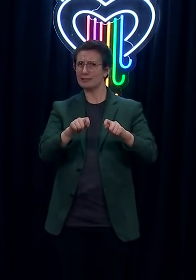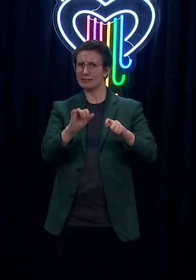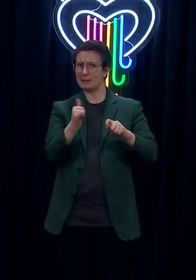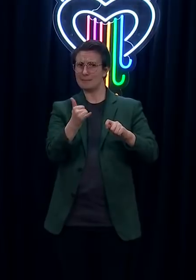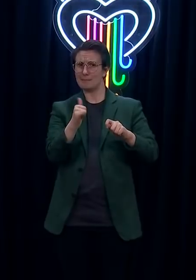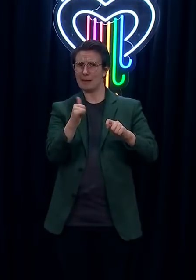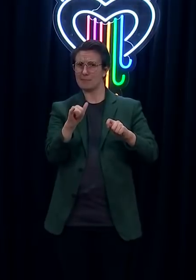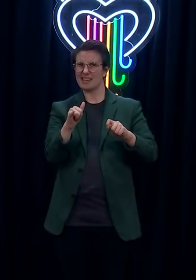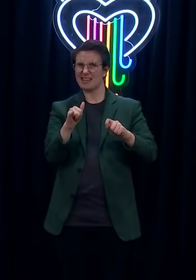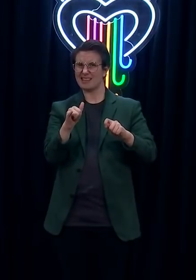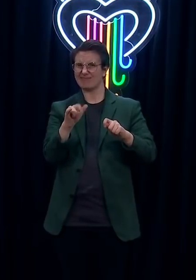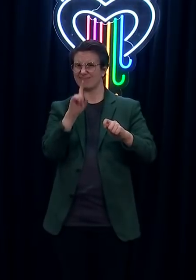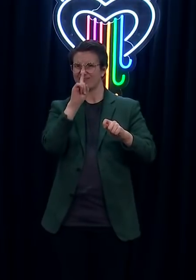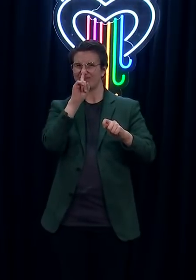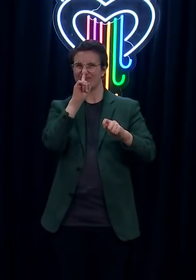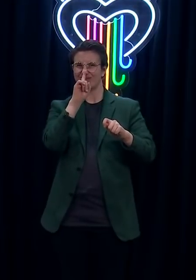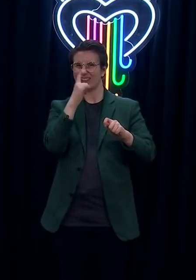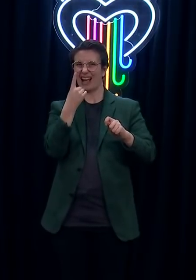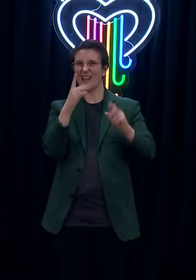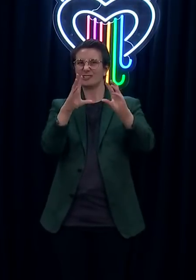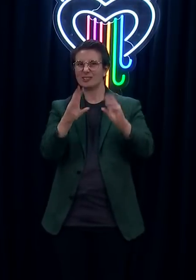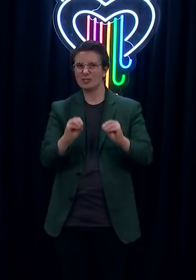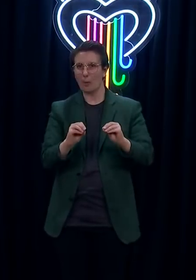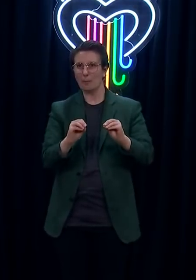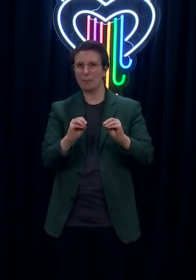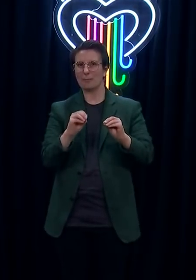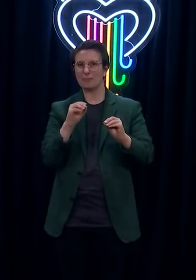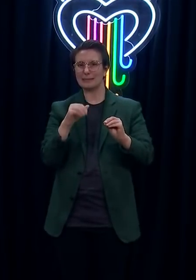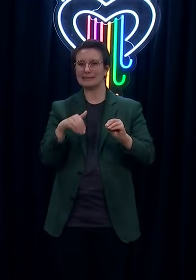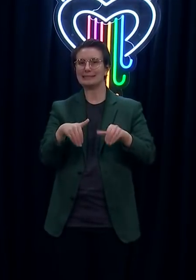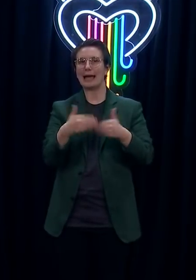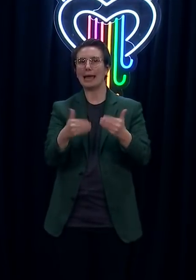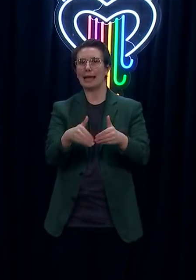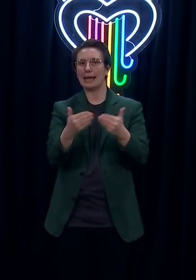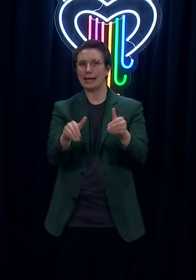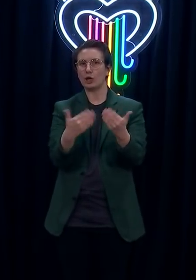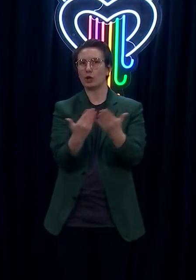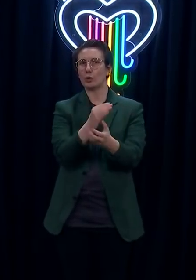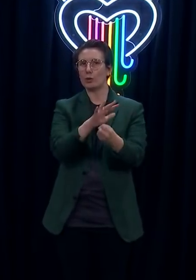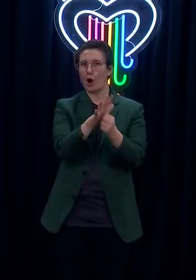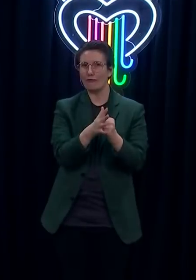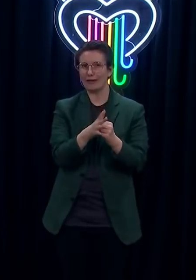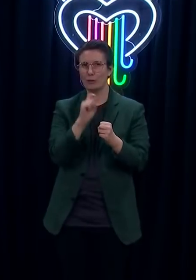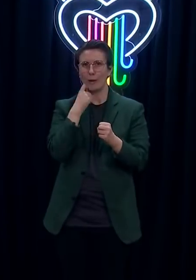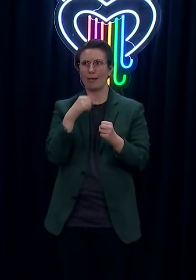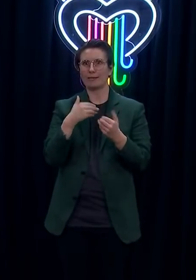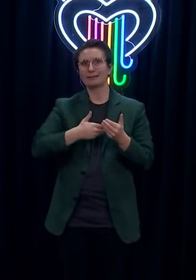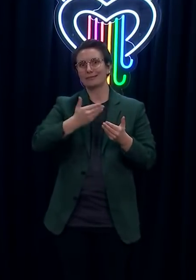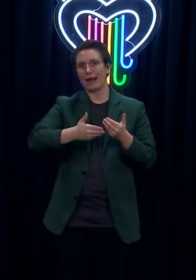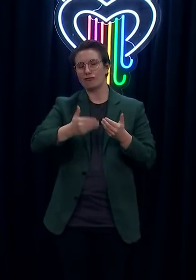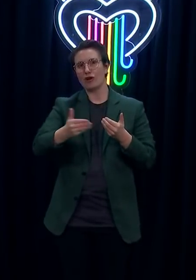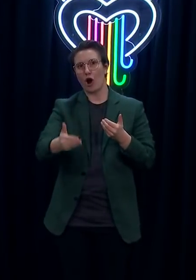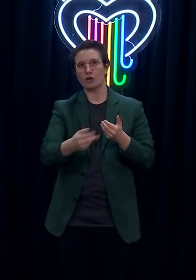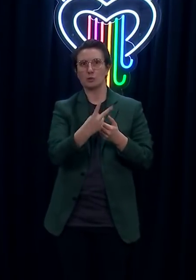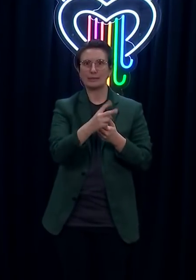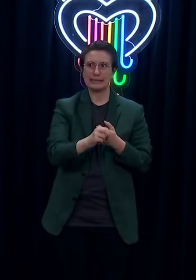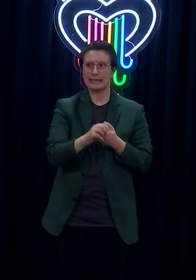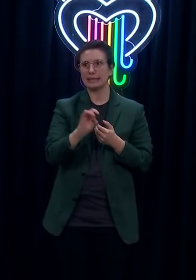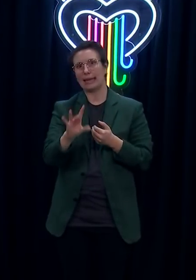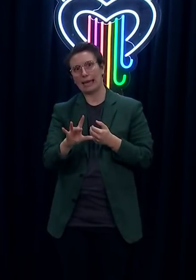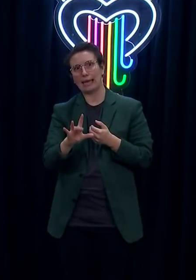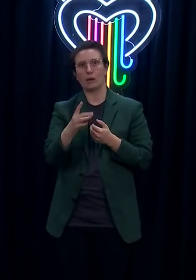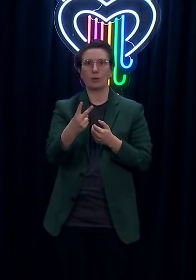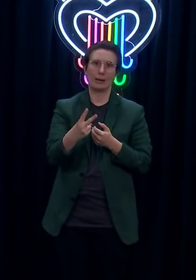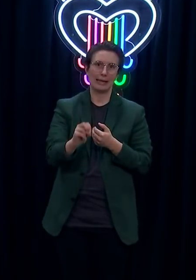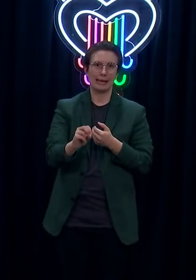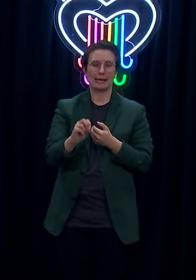are we going to be stuck in this, like, Twinkies, Tens? Look, one thing I can tell you is that when we assess where we are, we look at the